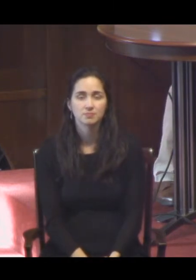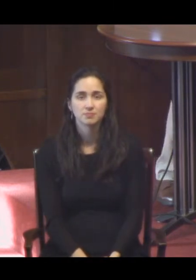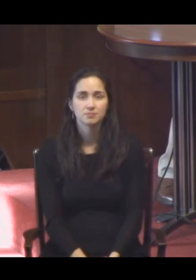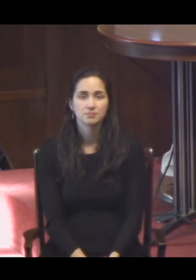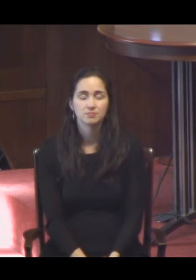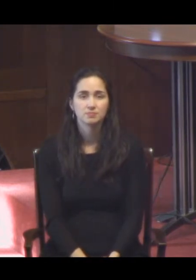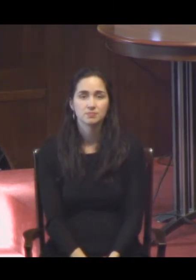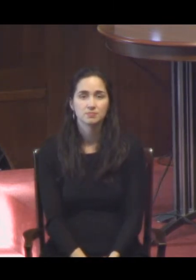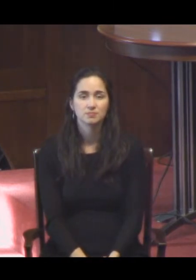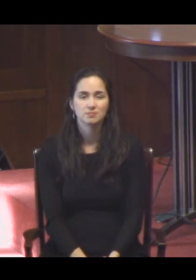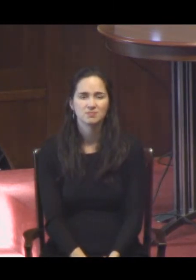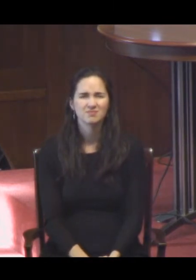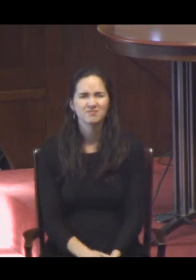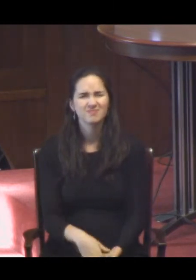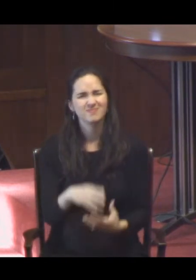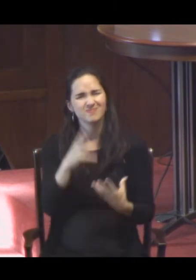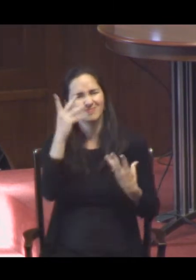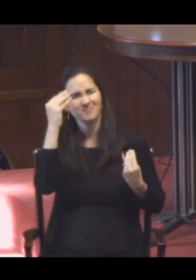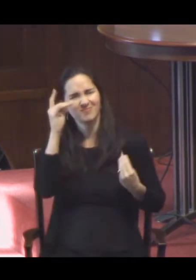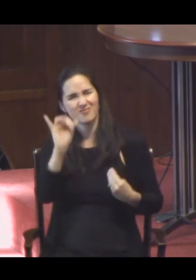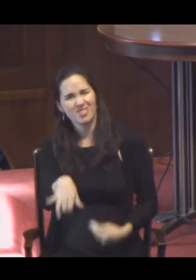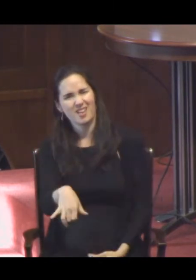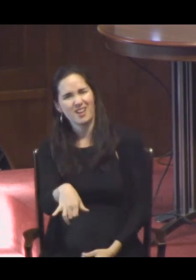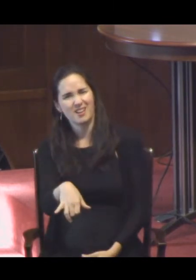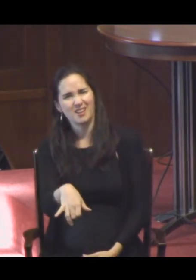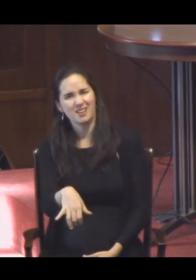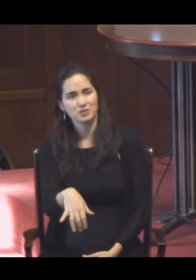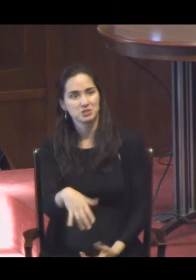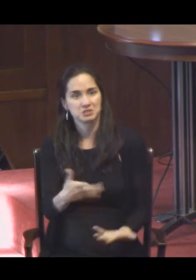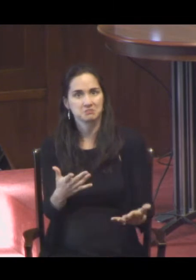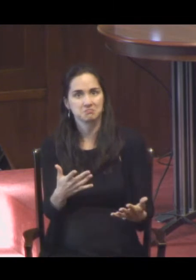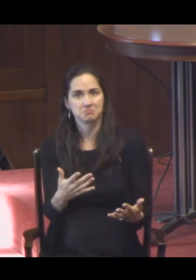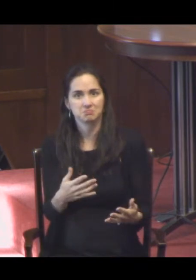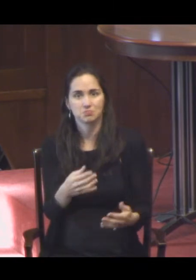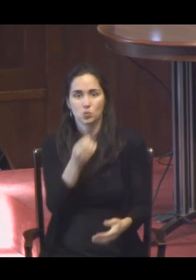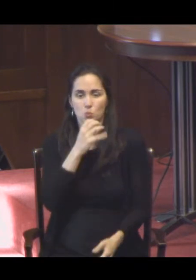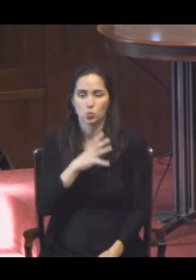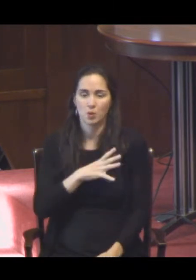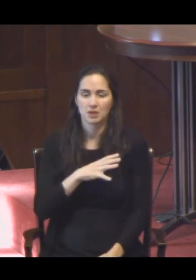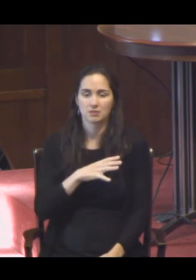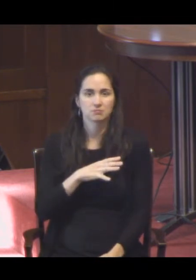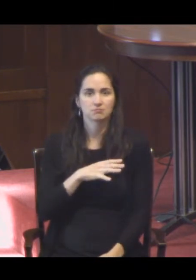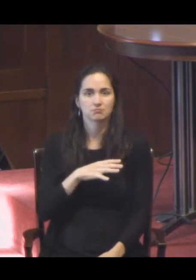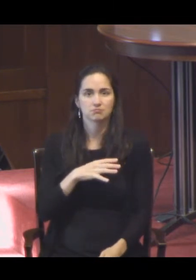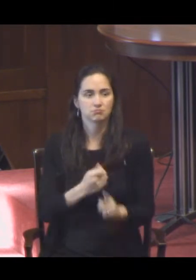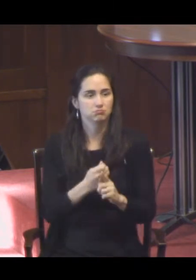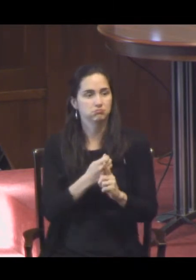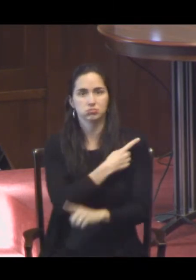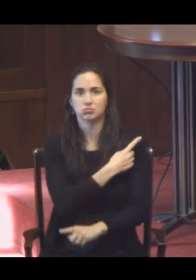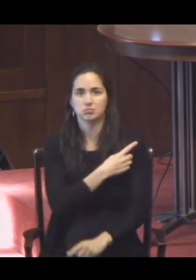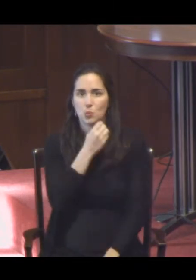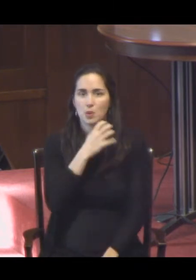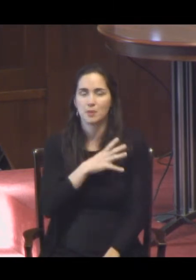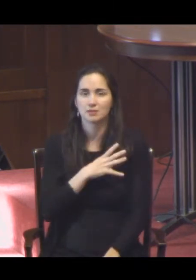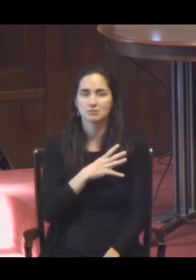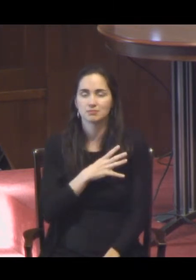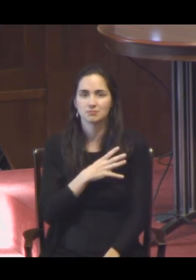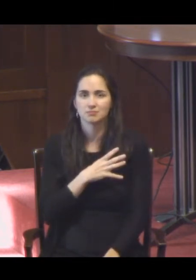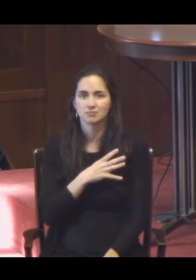Think about that for a moment. This anonymous woman, wherever the gospel is preached, this beautiful thing